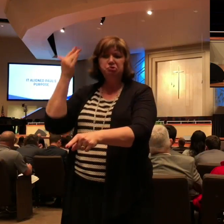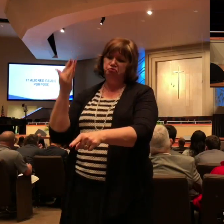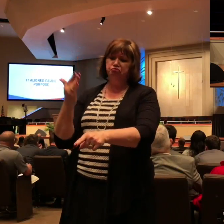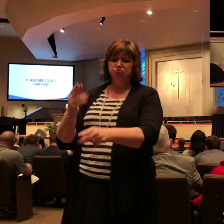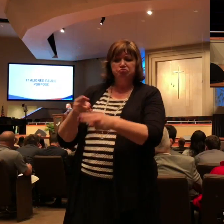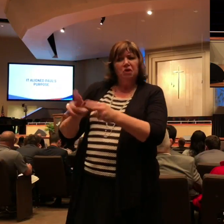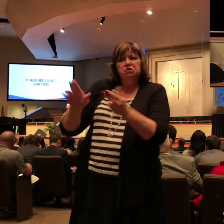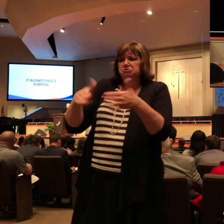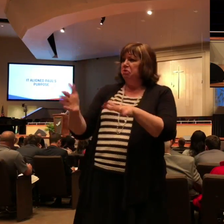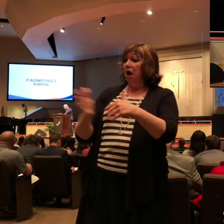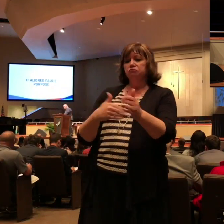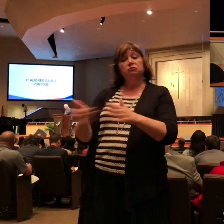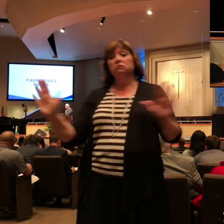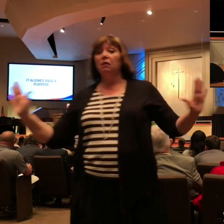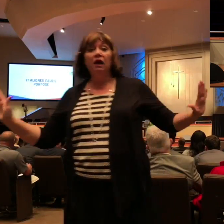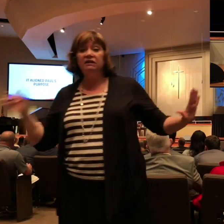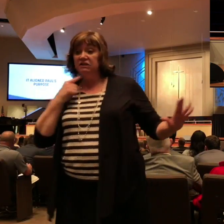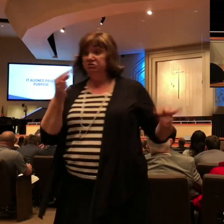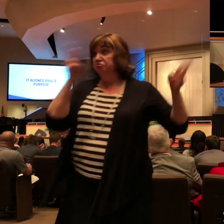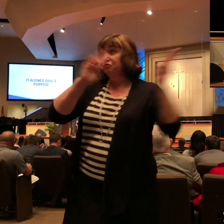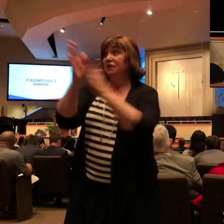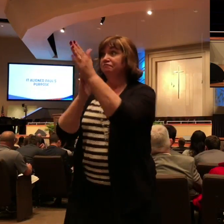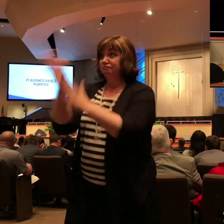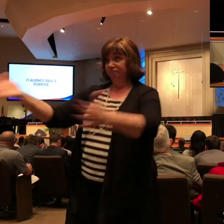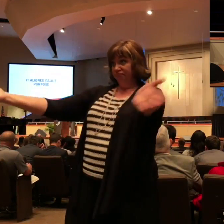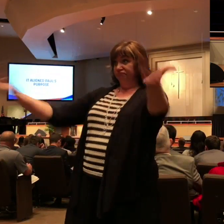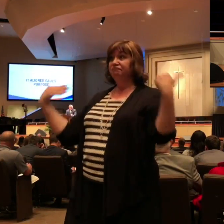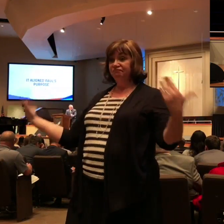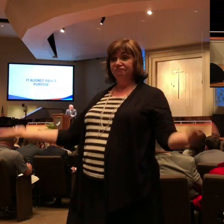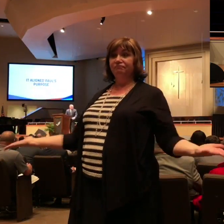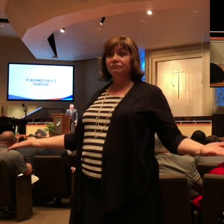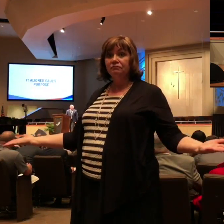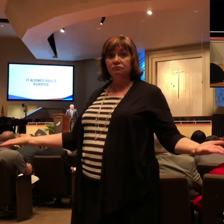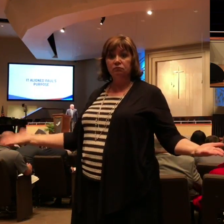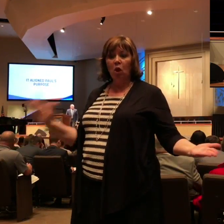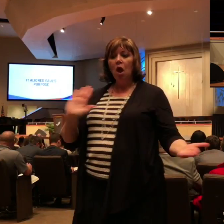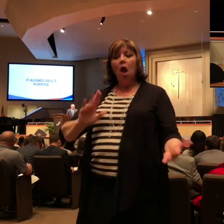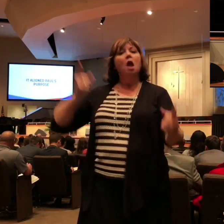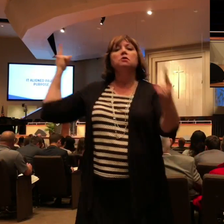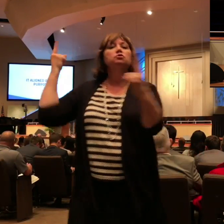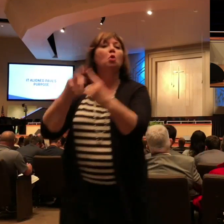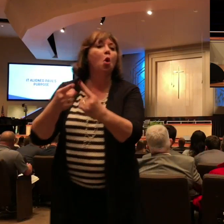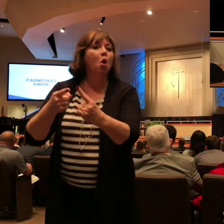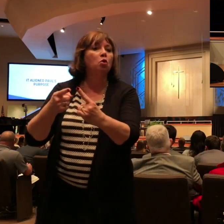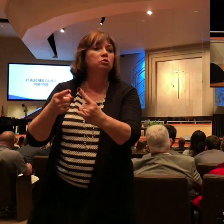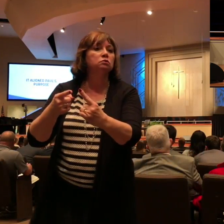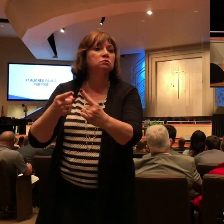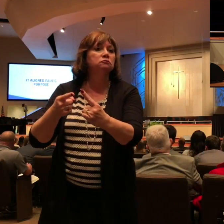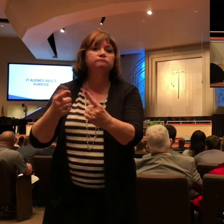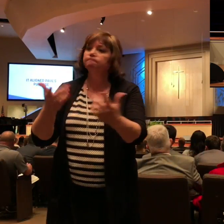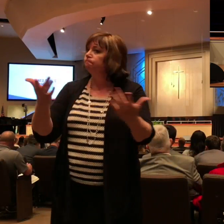I'm ready let's go my earnest expectation I'm ready right now